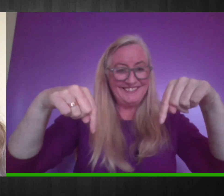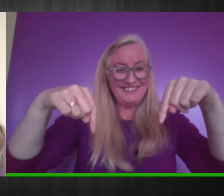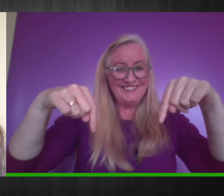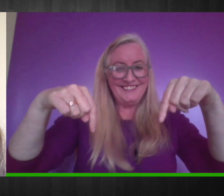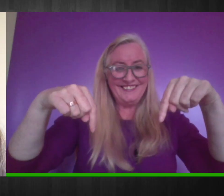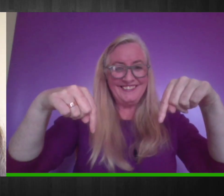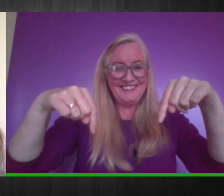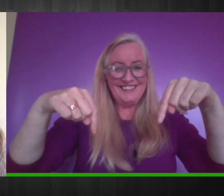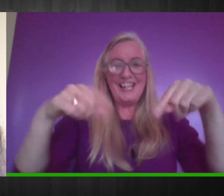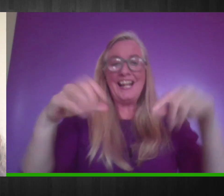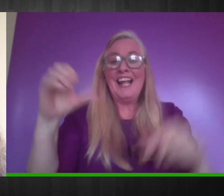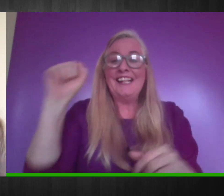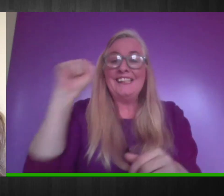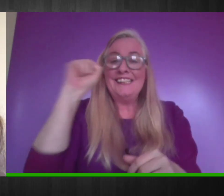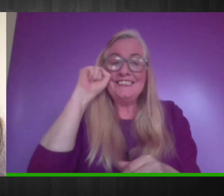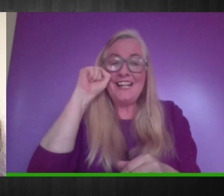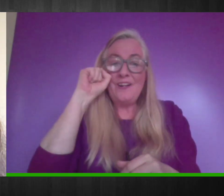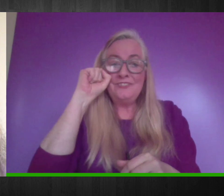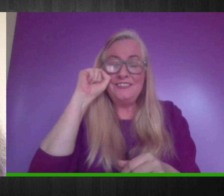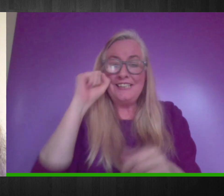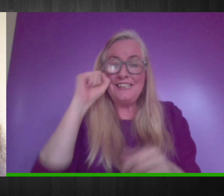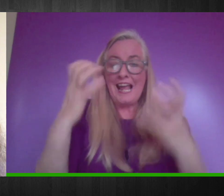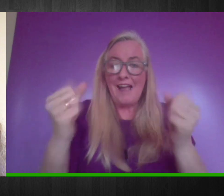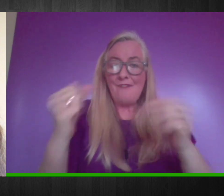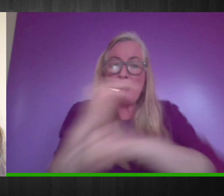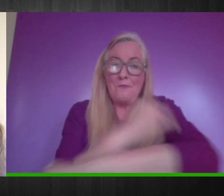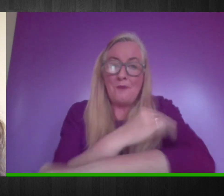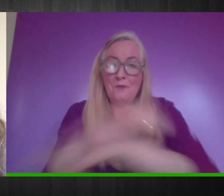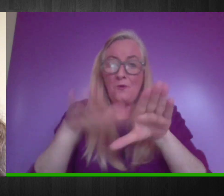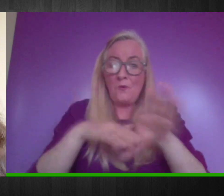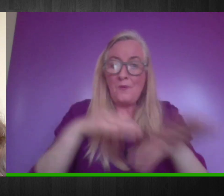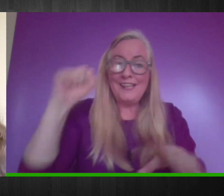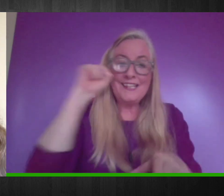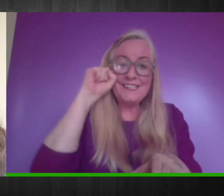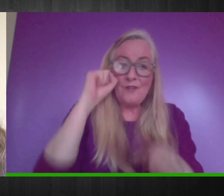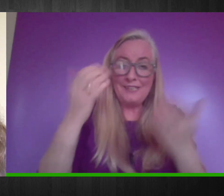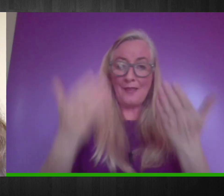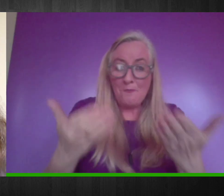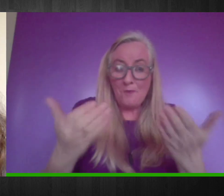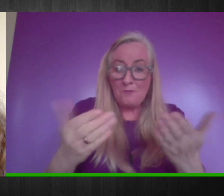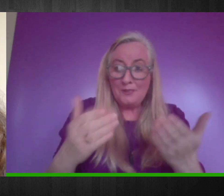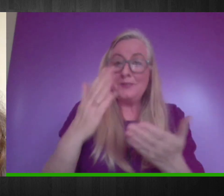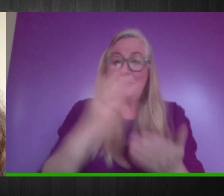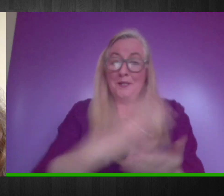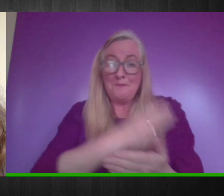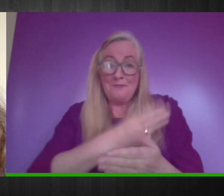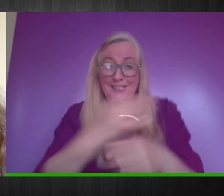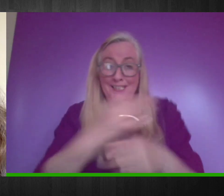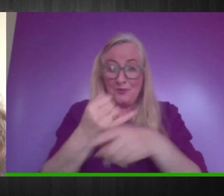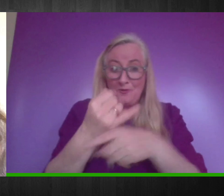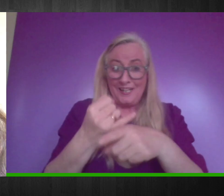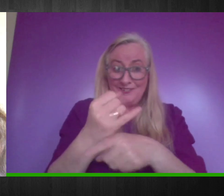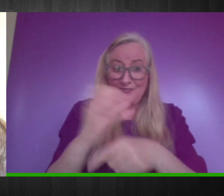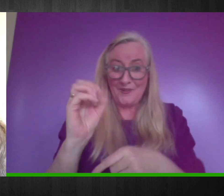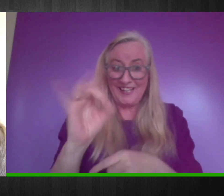My name is Anya Spern. I work at the Centre for Disability Law and Policy at NUI Galway and I'm very pleased to welcome you to our